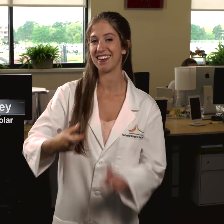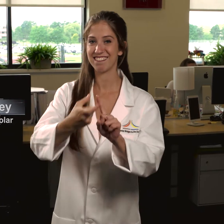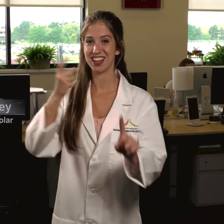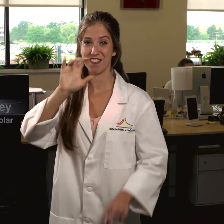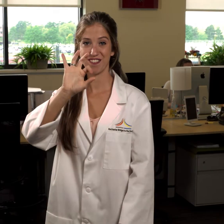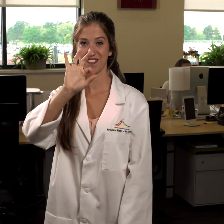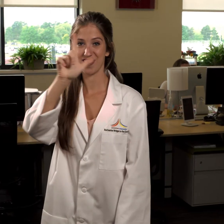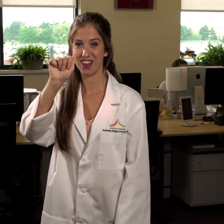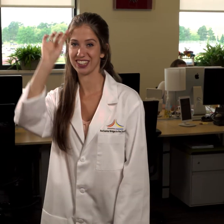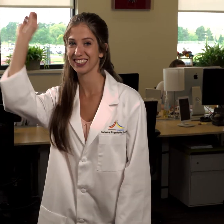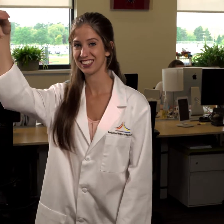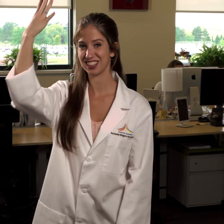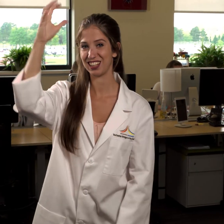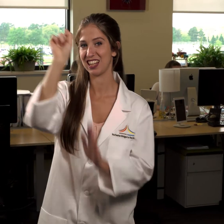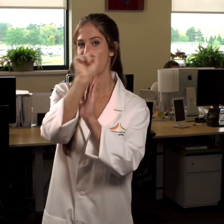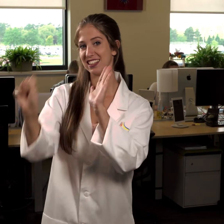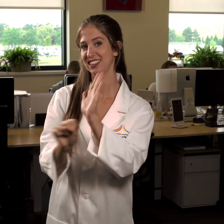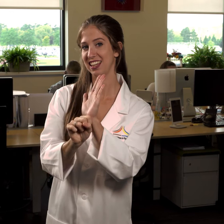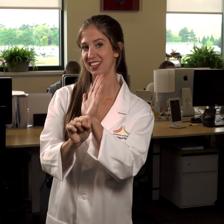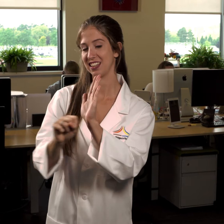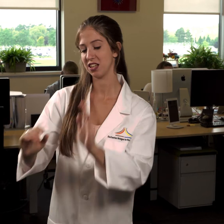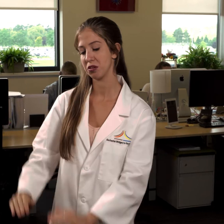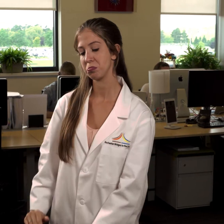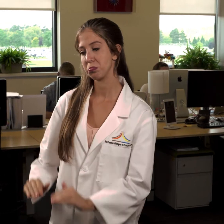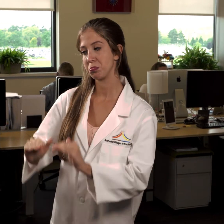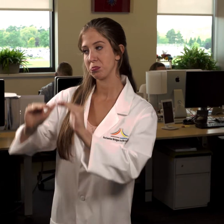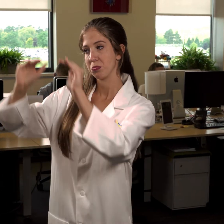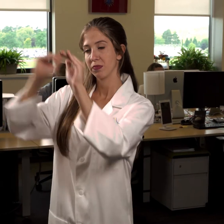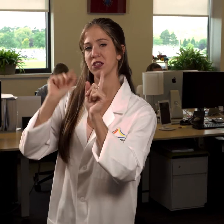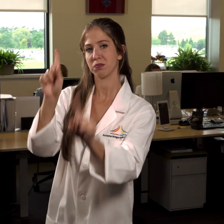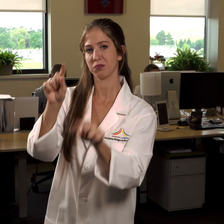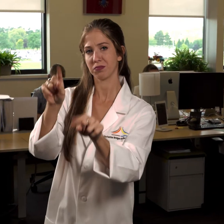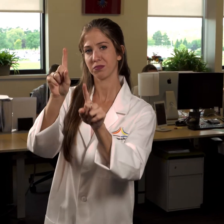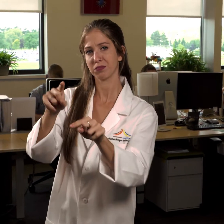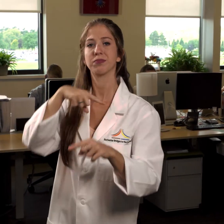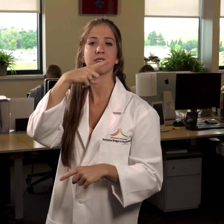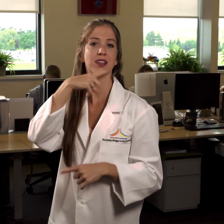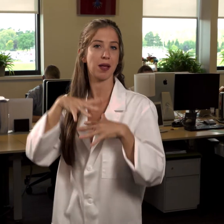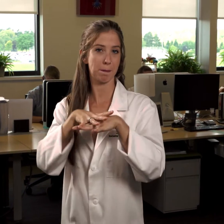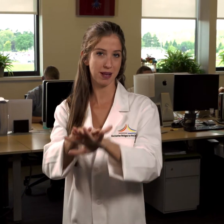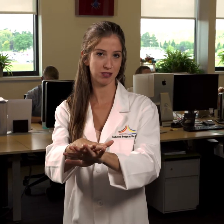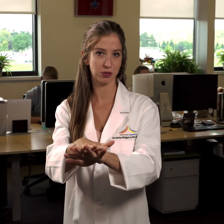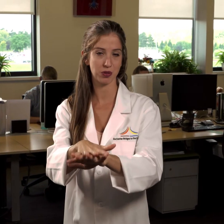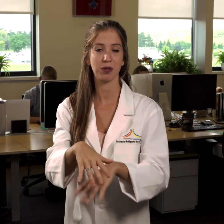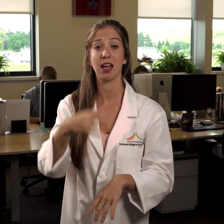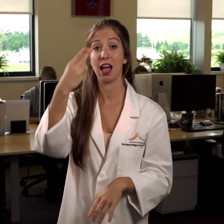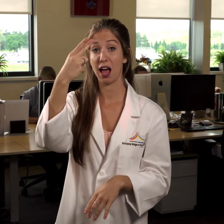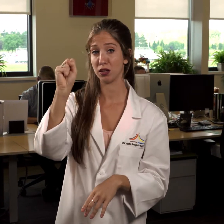I'm from Lakeland, Florida, the beautiful Sunshine State. I attended mainstream school until eighth grade. I